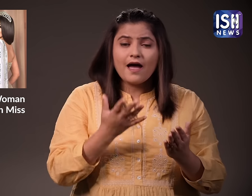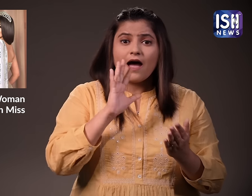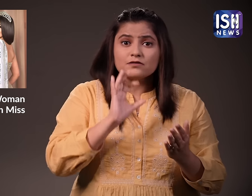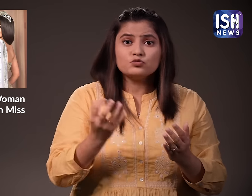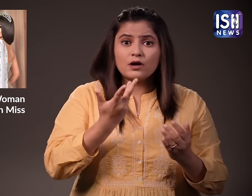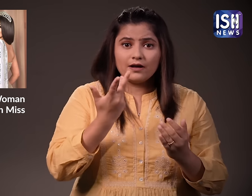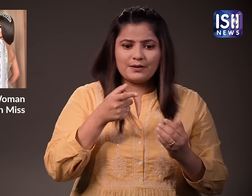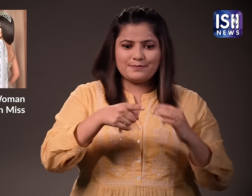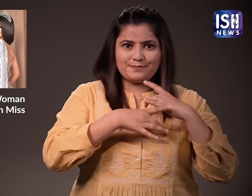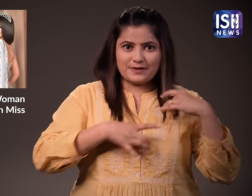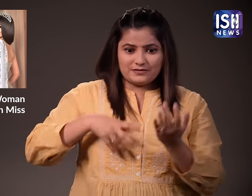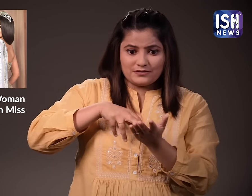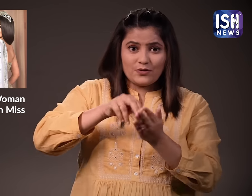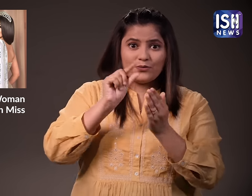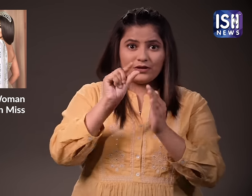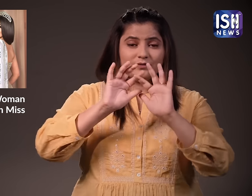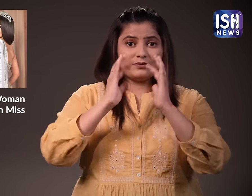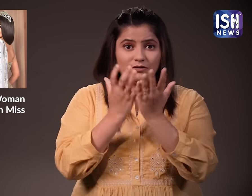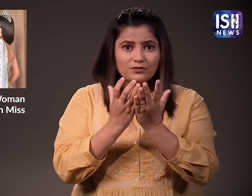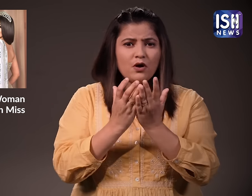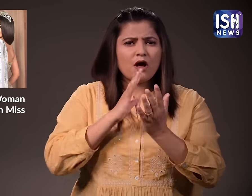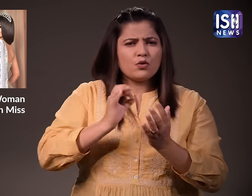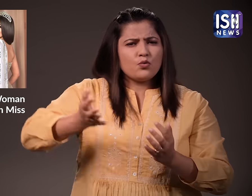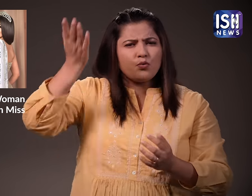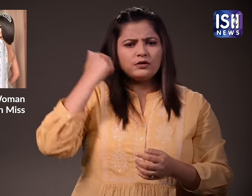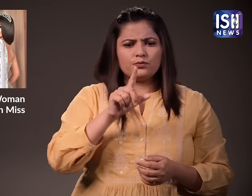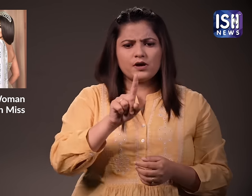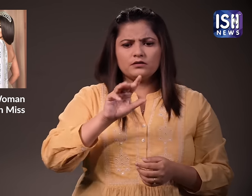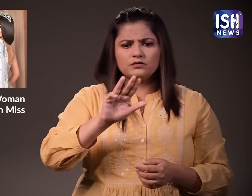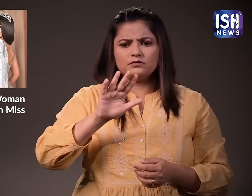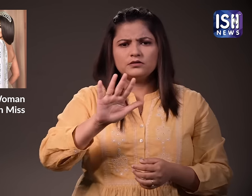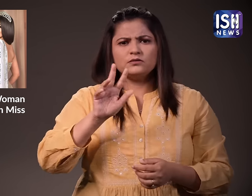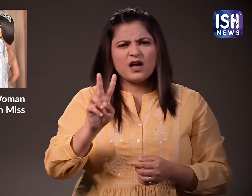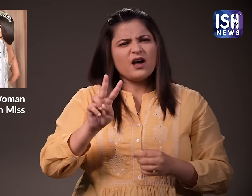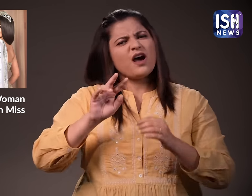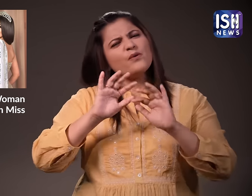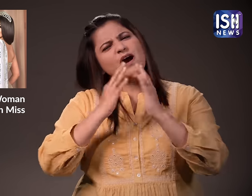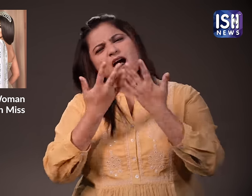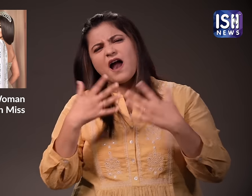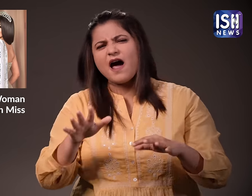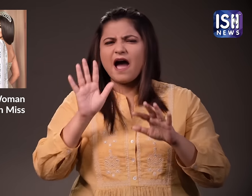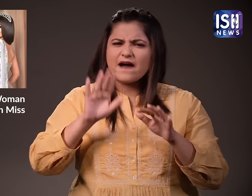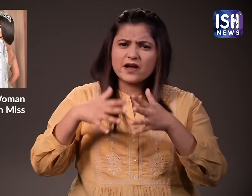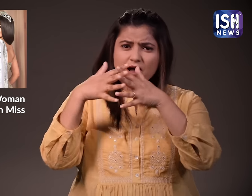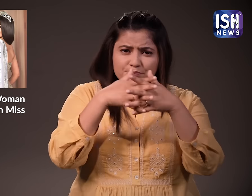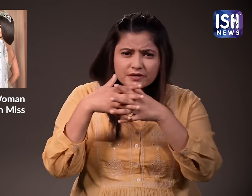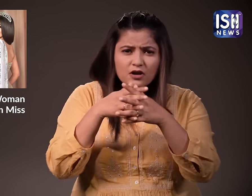Miss Universe pageant has been going on since 1952. America,